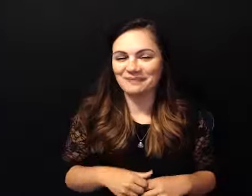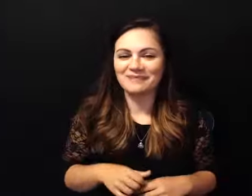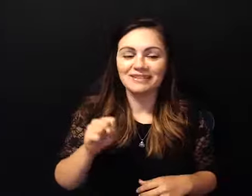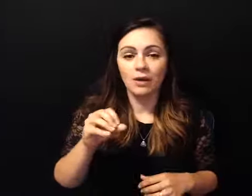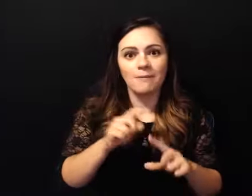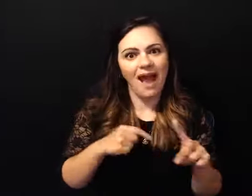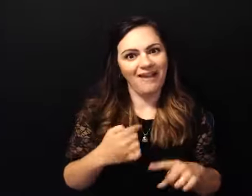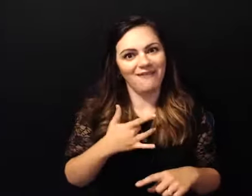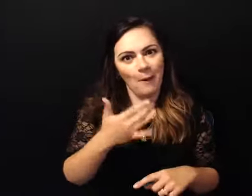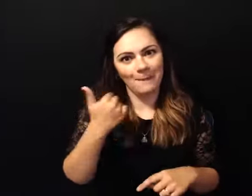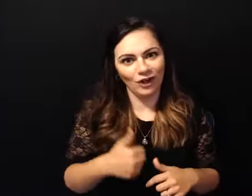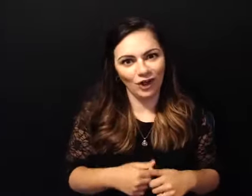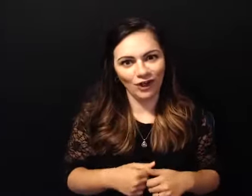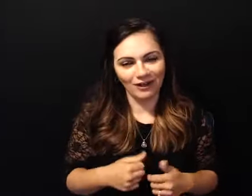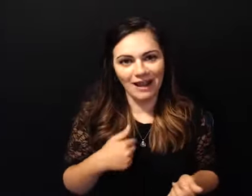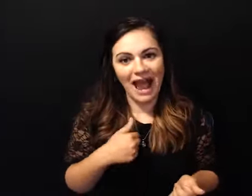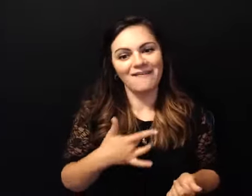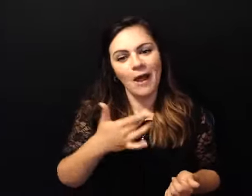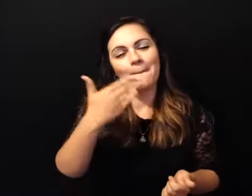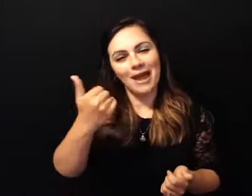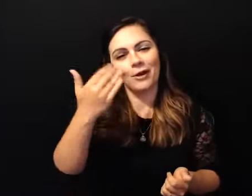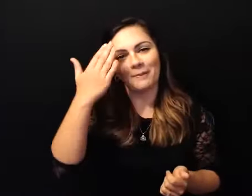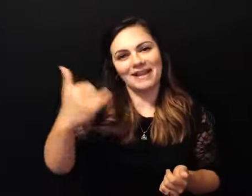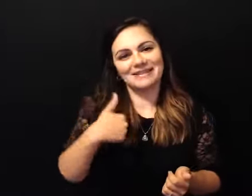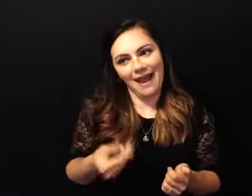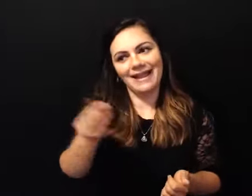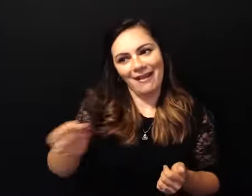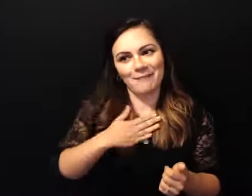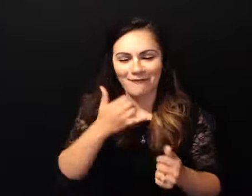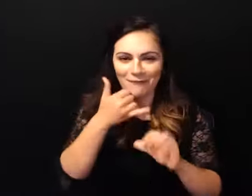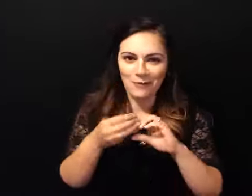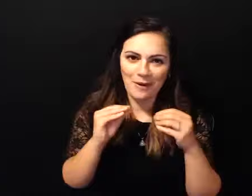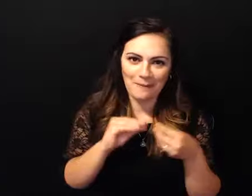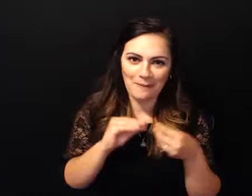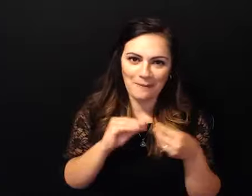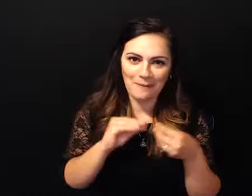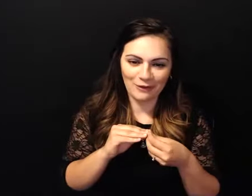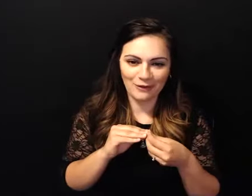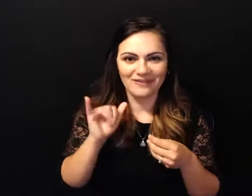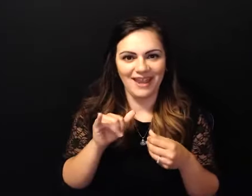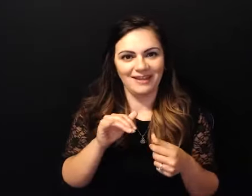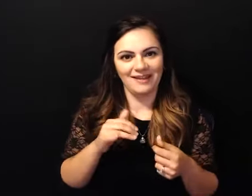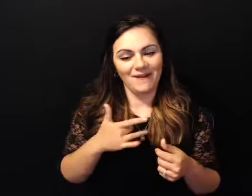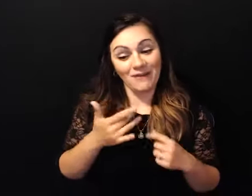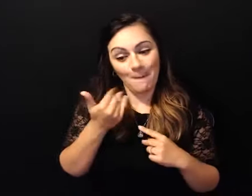better i felt better giving her my phone number uh and it was enough of feel better to bring me back into the middle of alcoholics anonymous